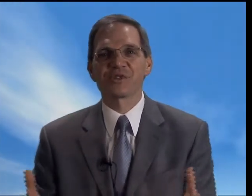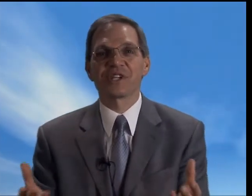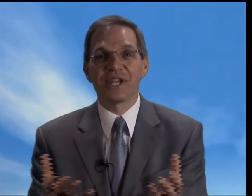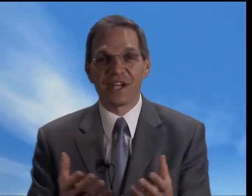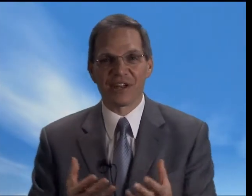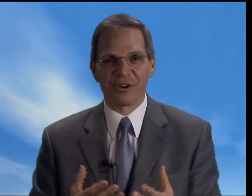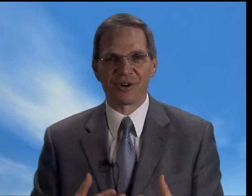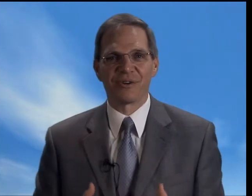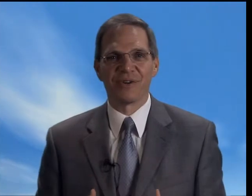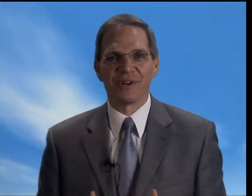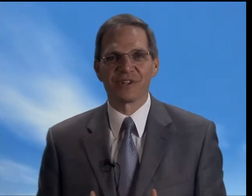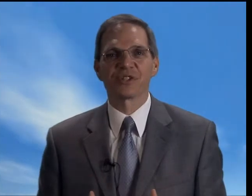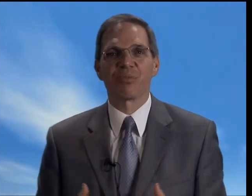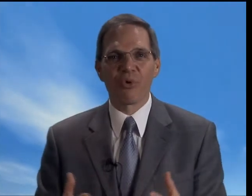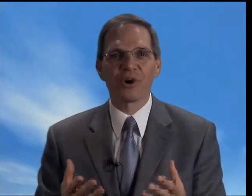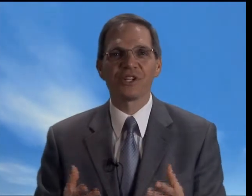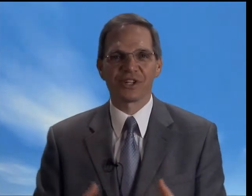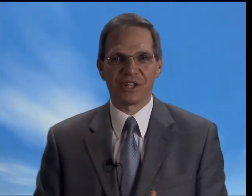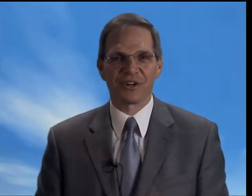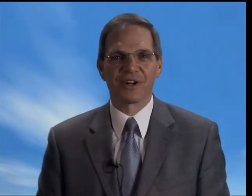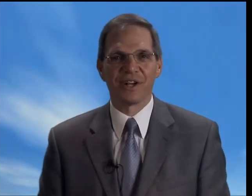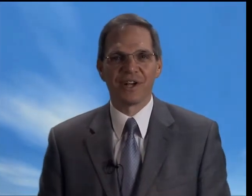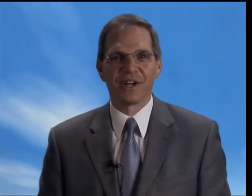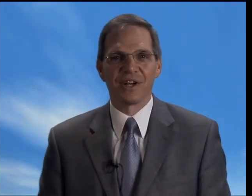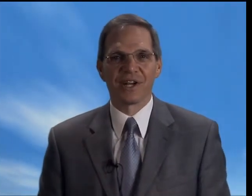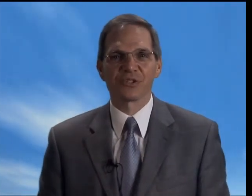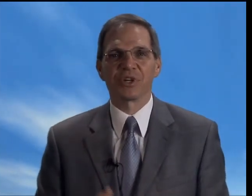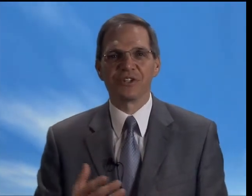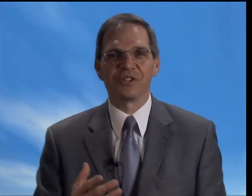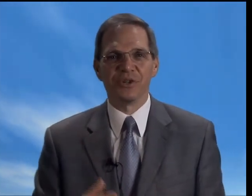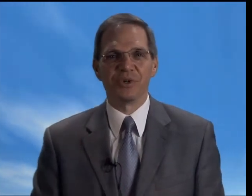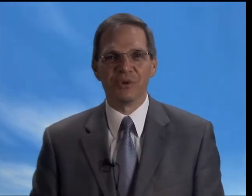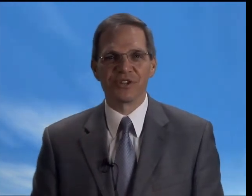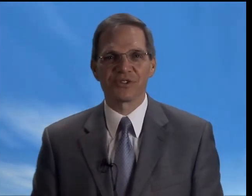together support each other as we continue in ministry.